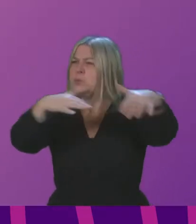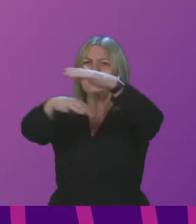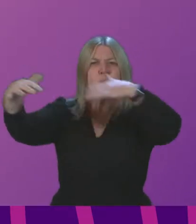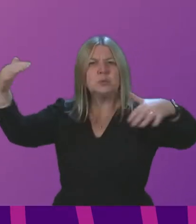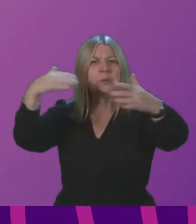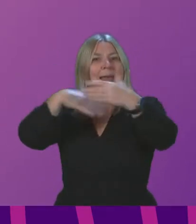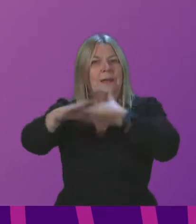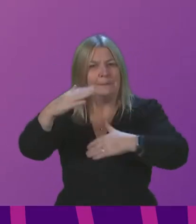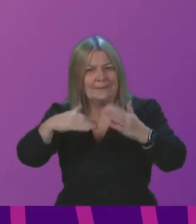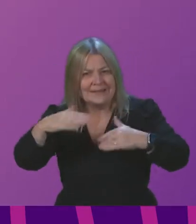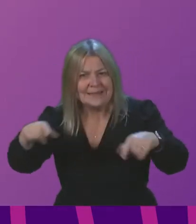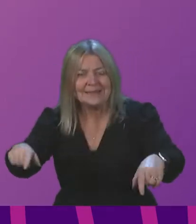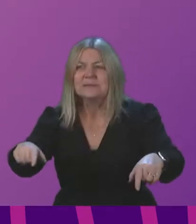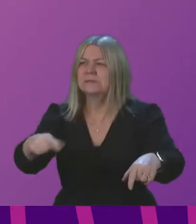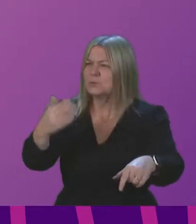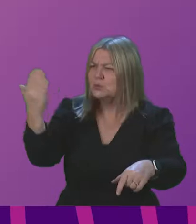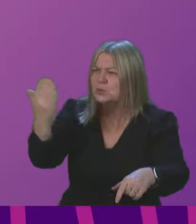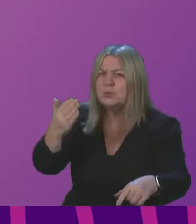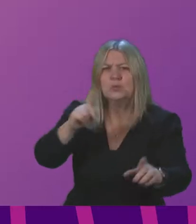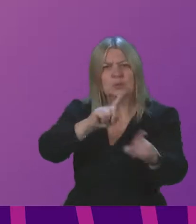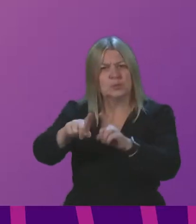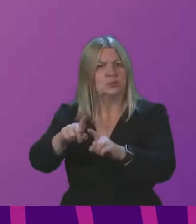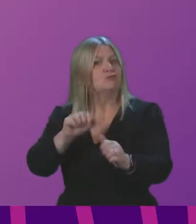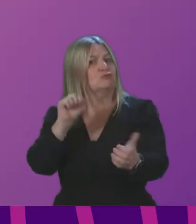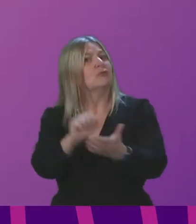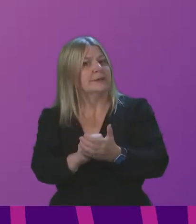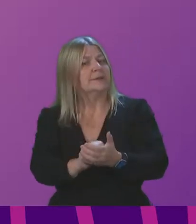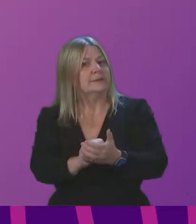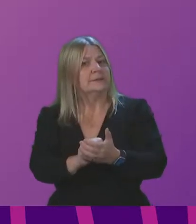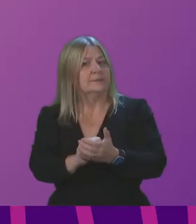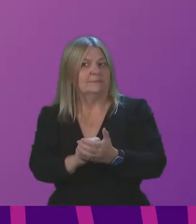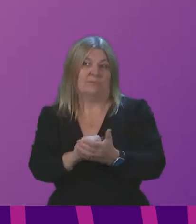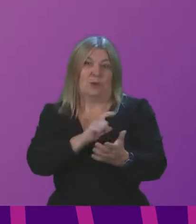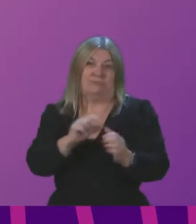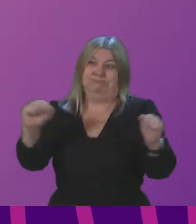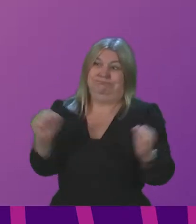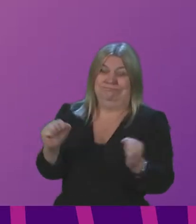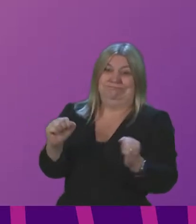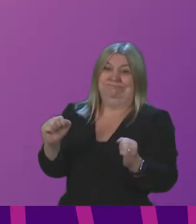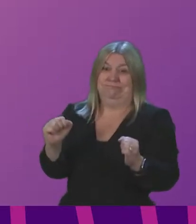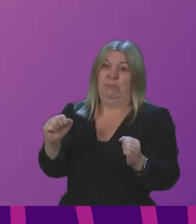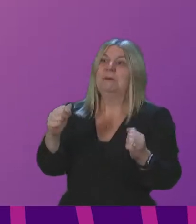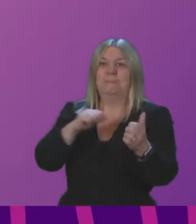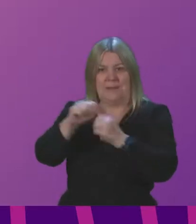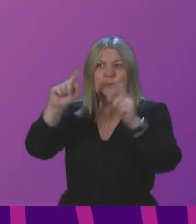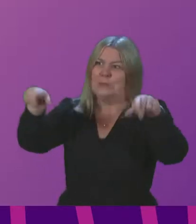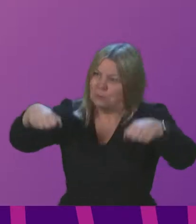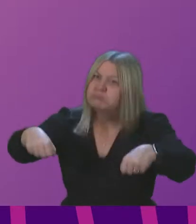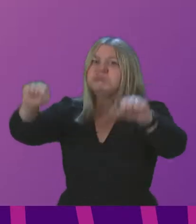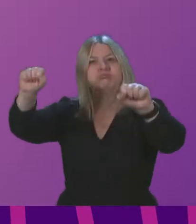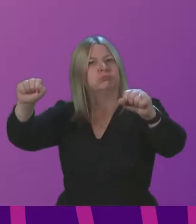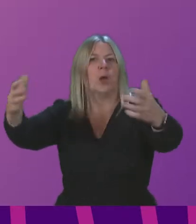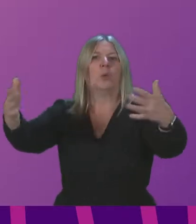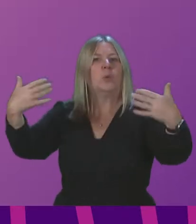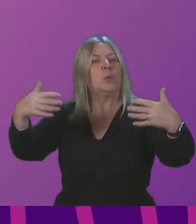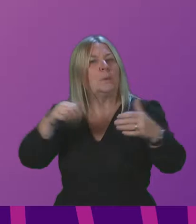businesses in the middle of a Scottish winter and we have heard some of that debate today. It was really good also to hear